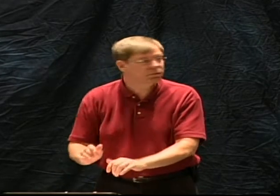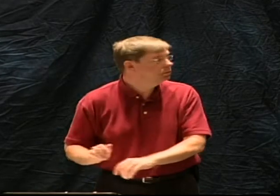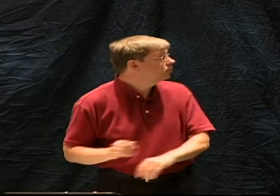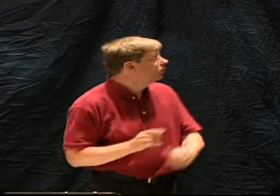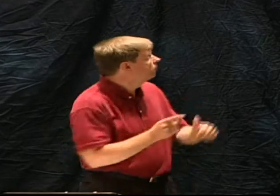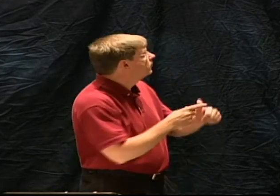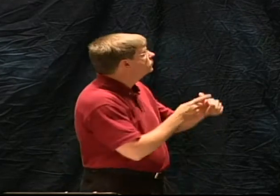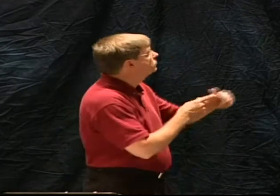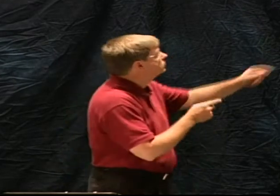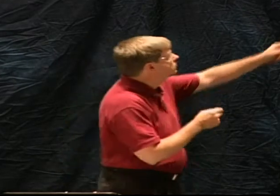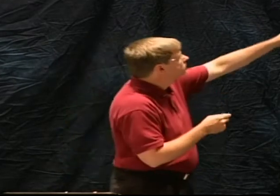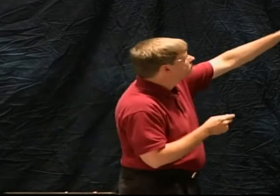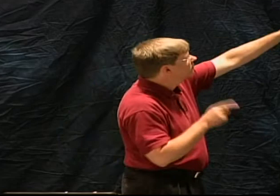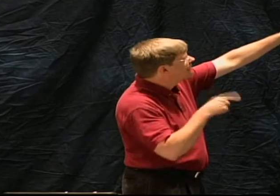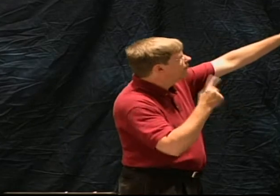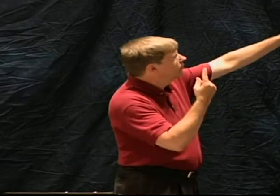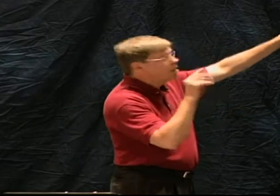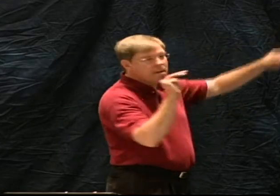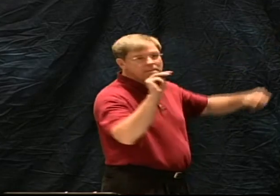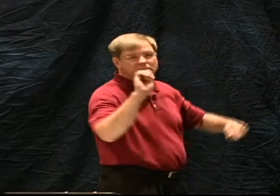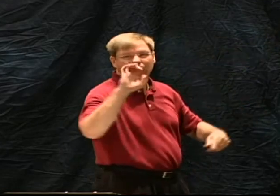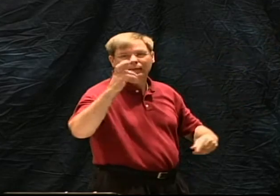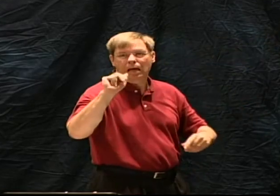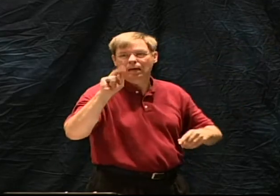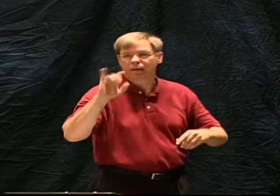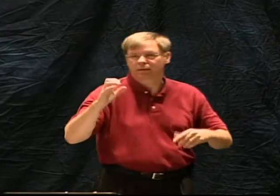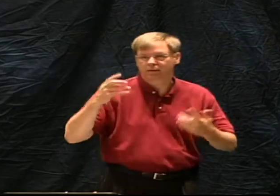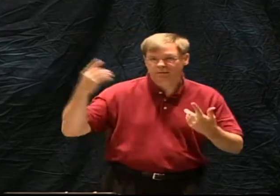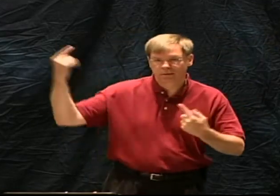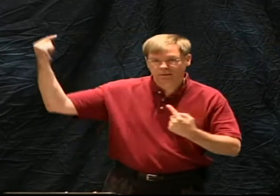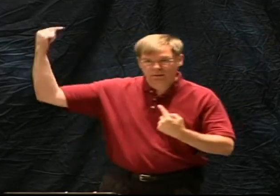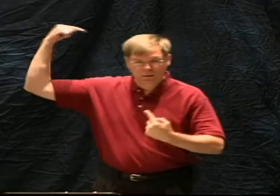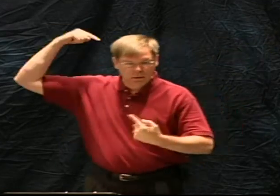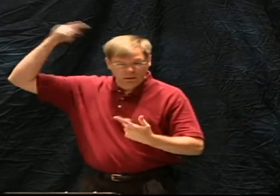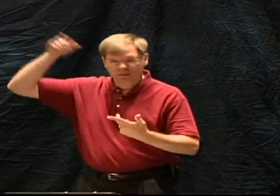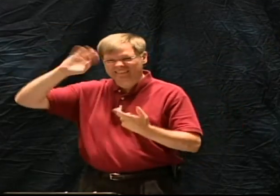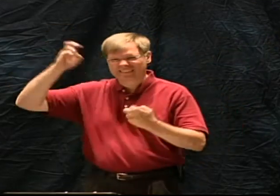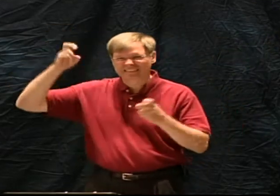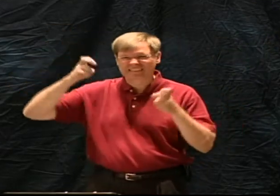Or in our case it would be as if we were to type. That would be the mechanical view.